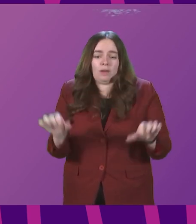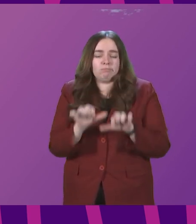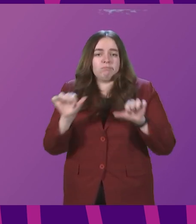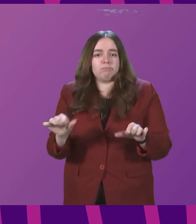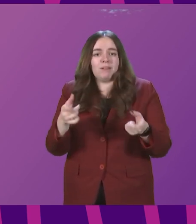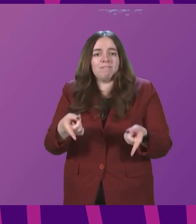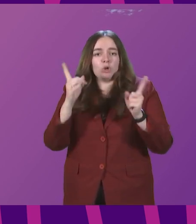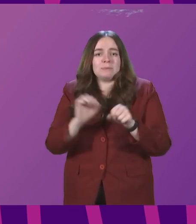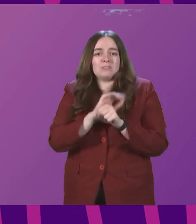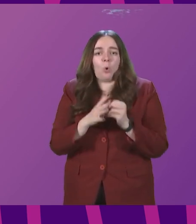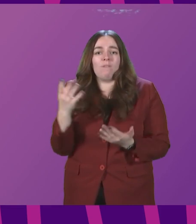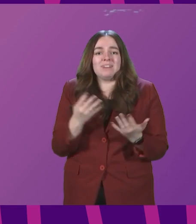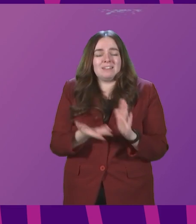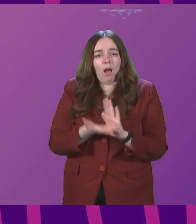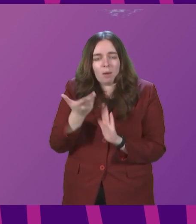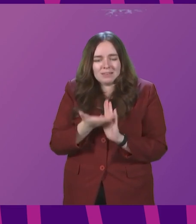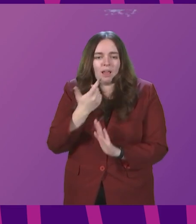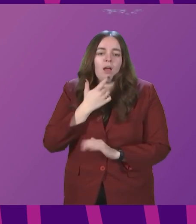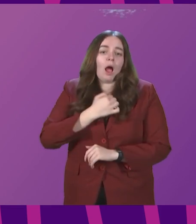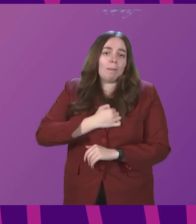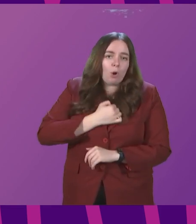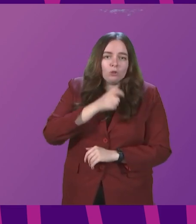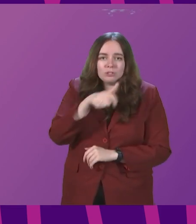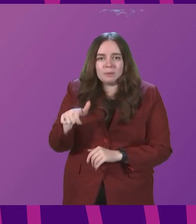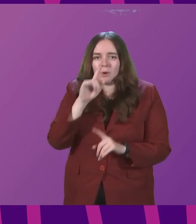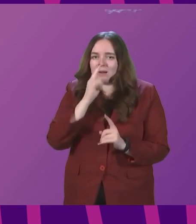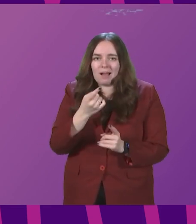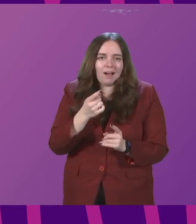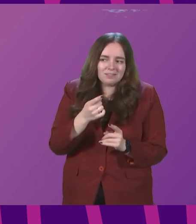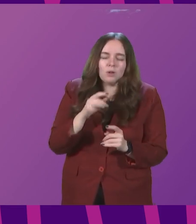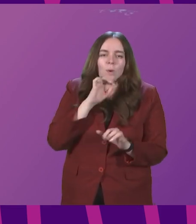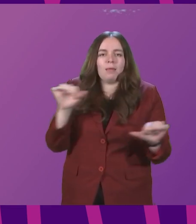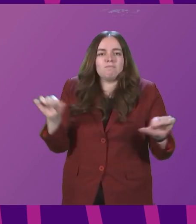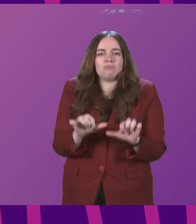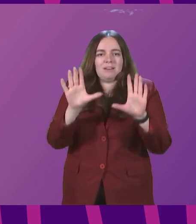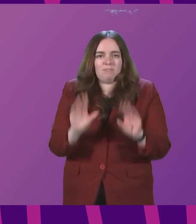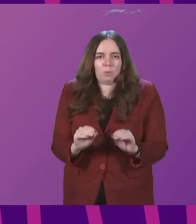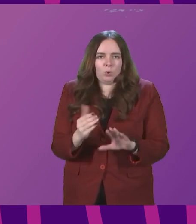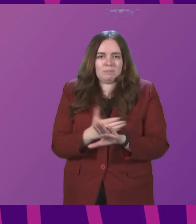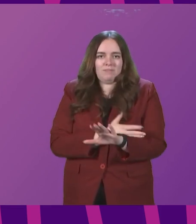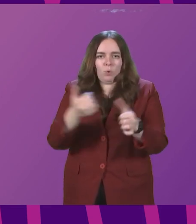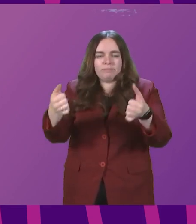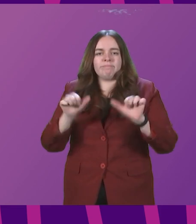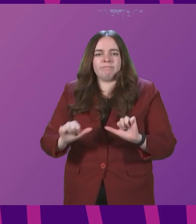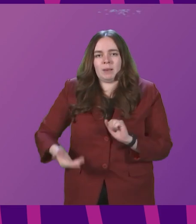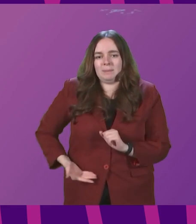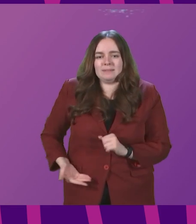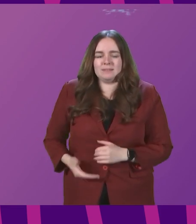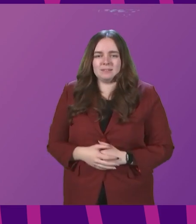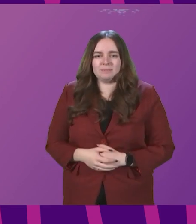Minister's COVID-19 update. My apologies to those members I was unable to reach. There will be a brief pause before we move to the next item of business.